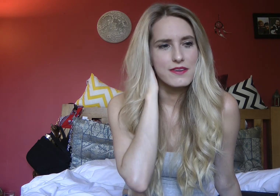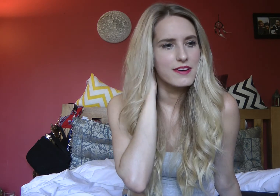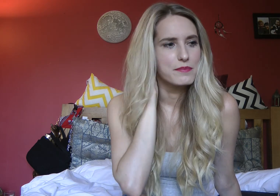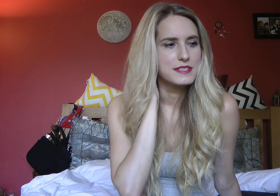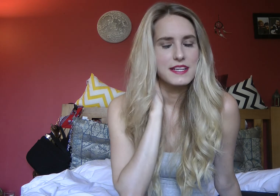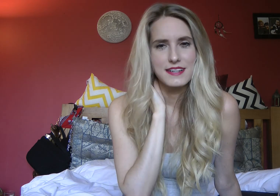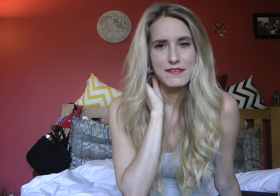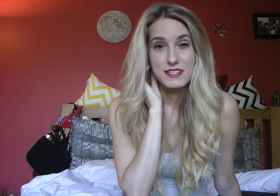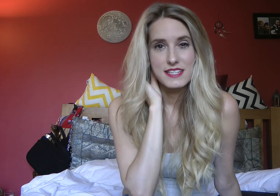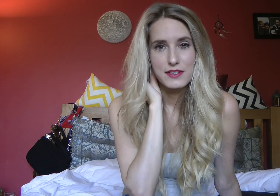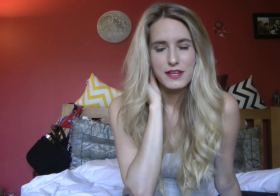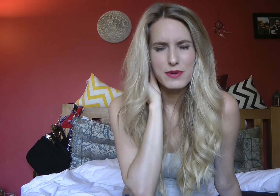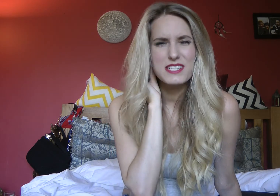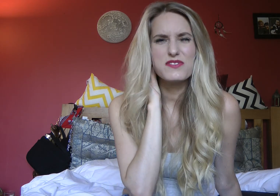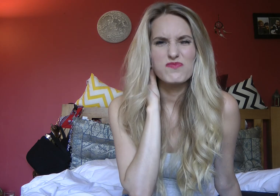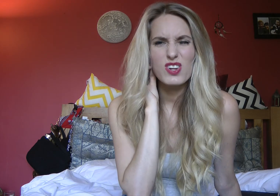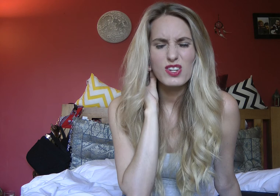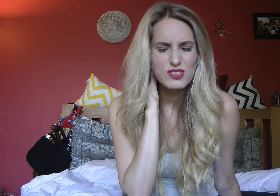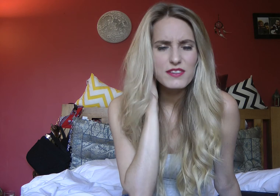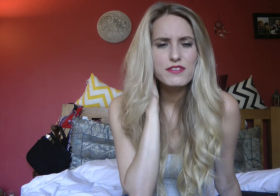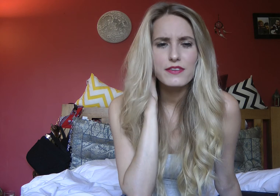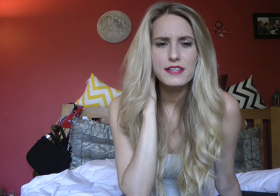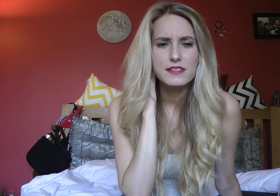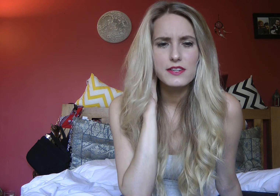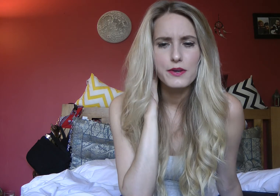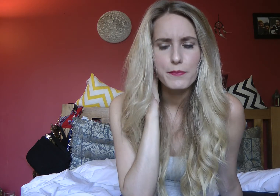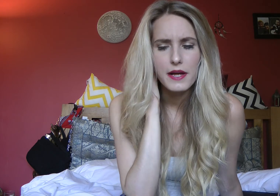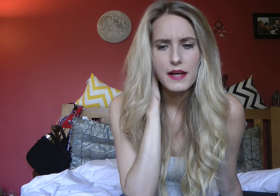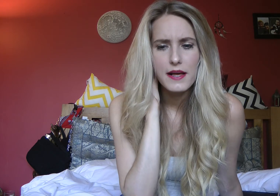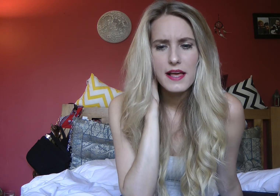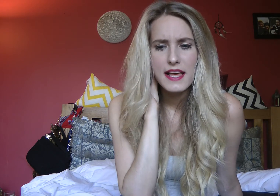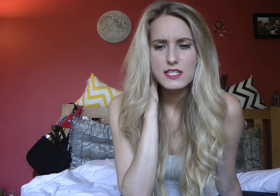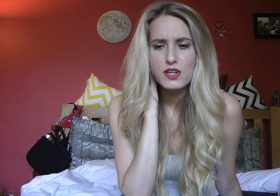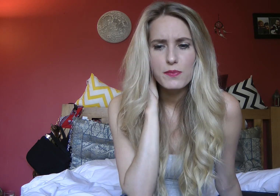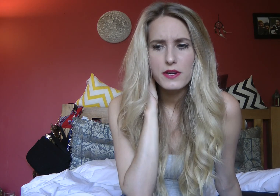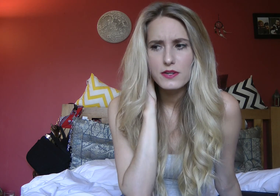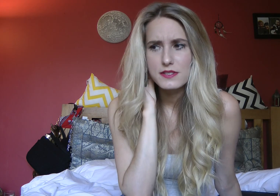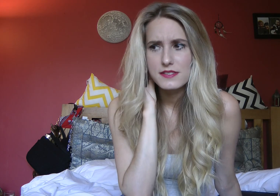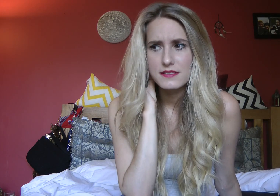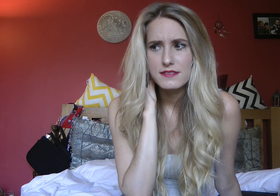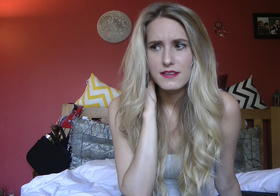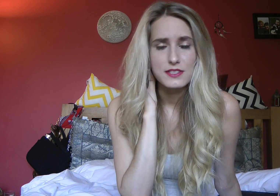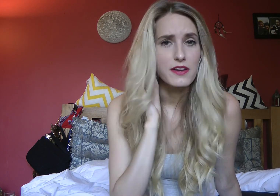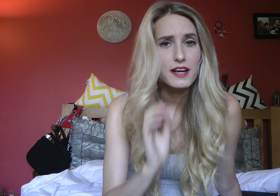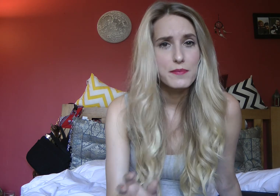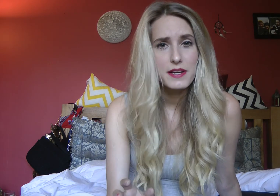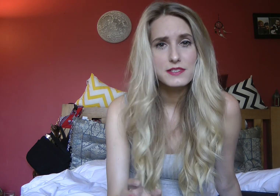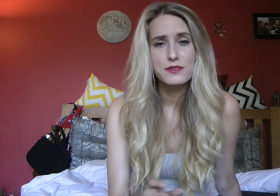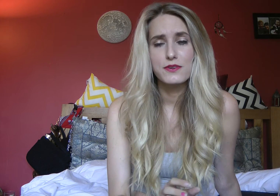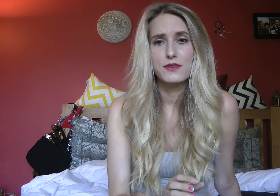pretend I haven't seen you thing which is a dreadful thing to do but it's not because I don't like a person or